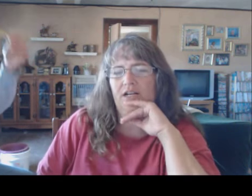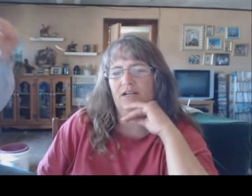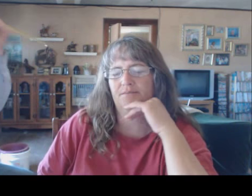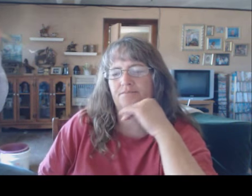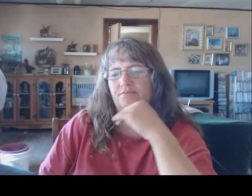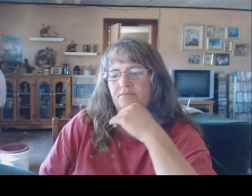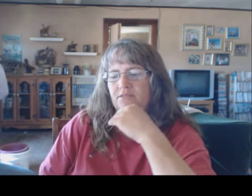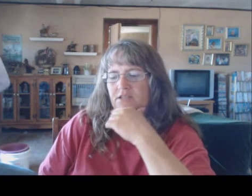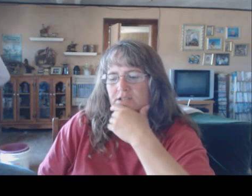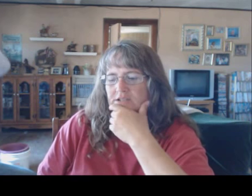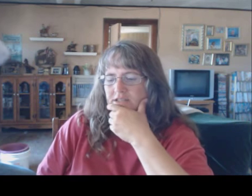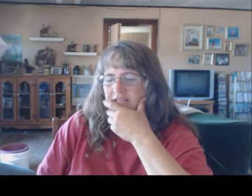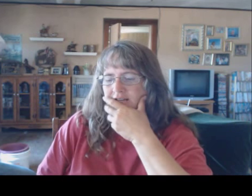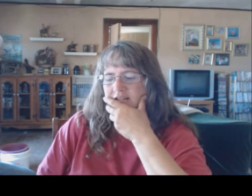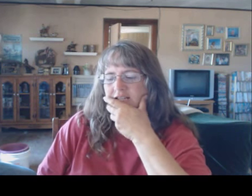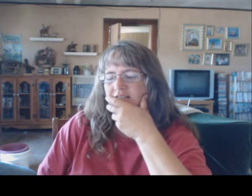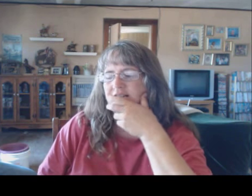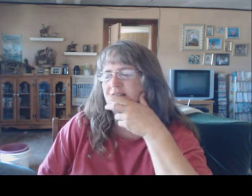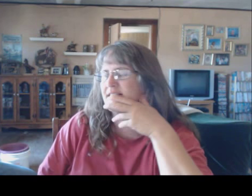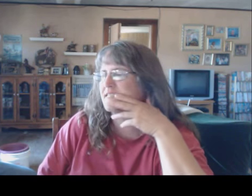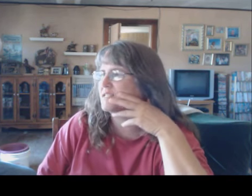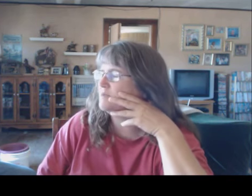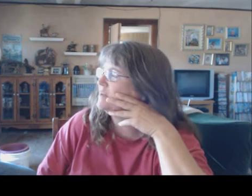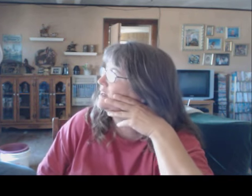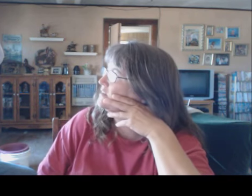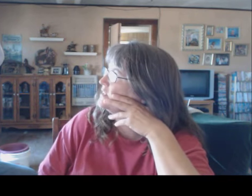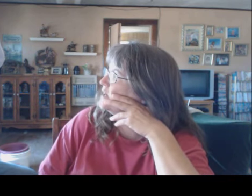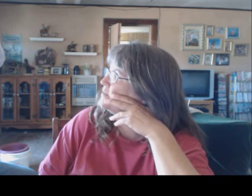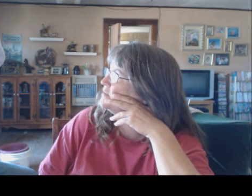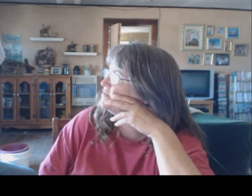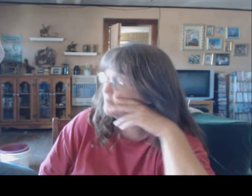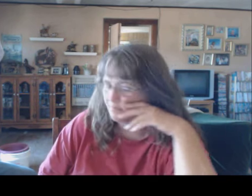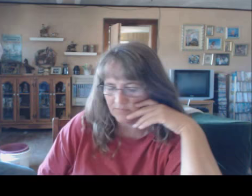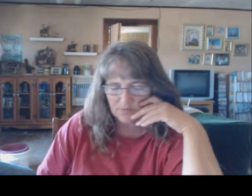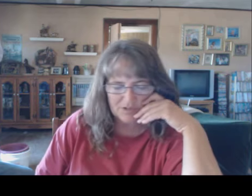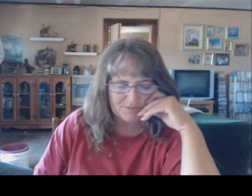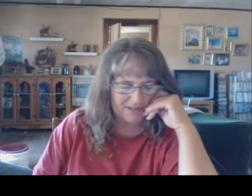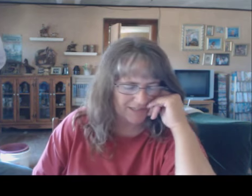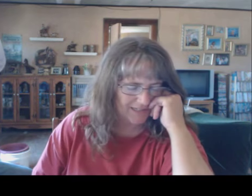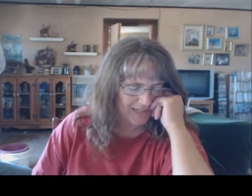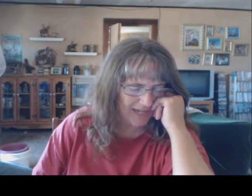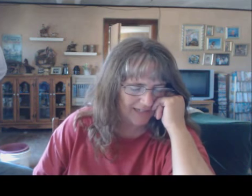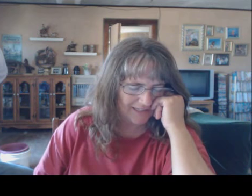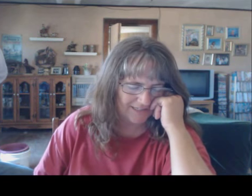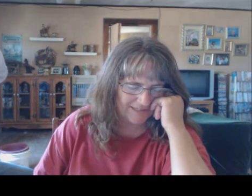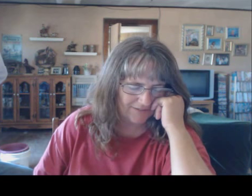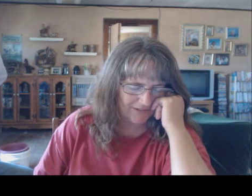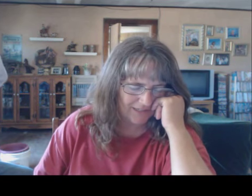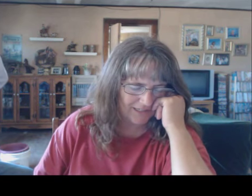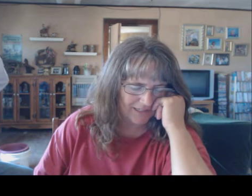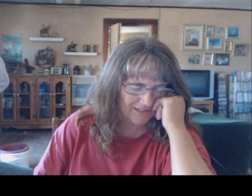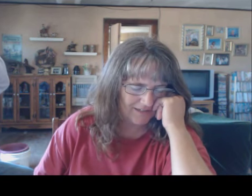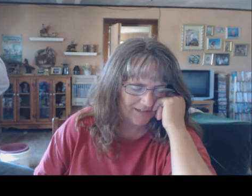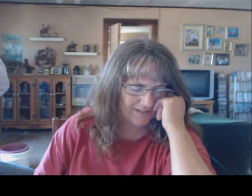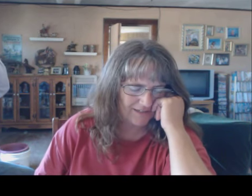He Um... Then... Let's see. What else happened? Where's my list? I have a list. I really did. Go ahead.